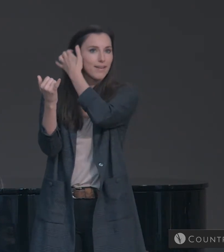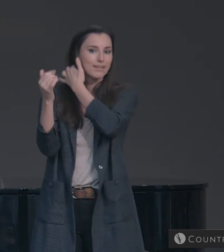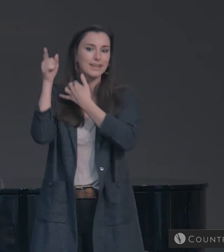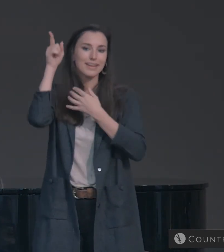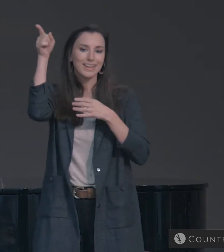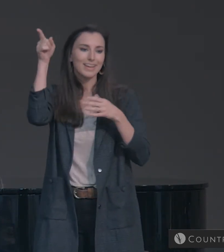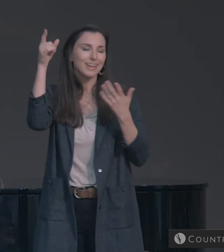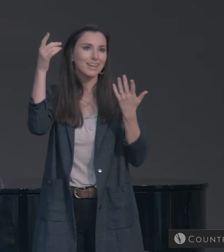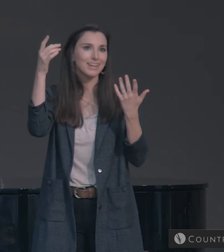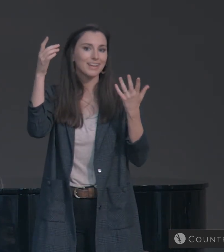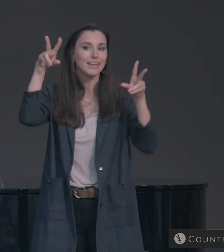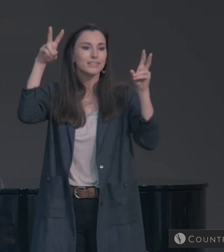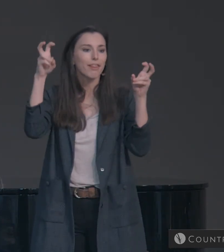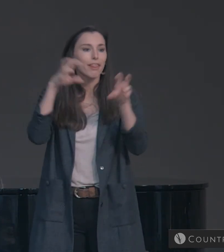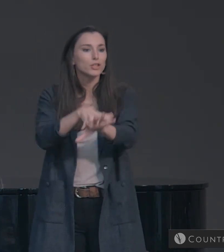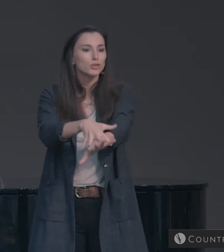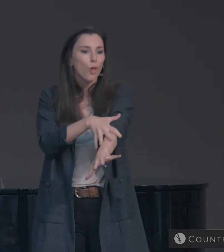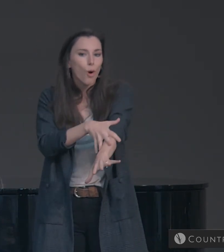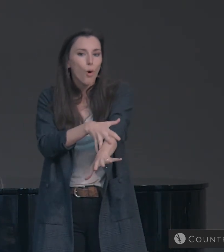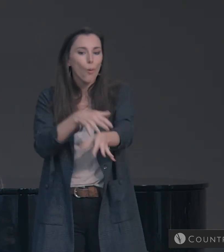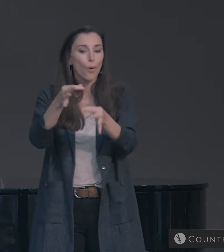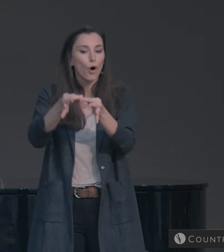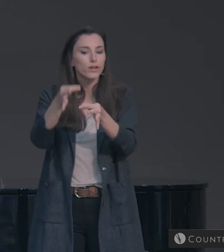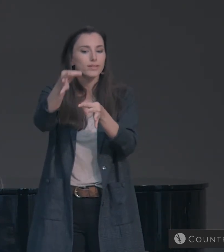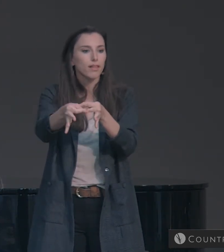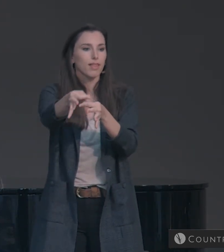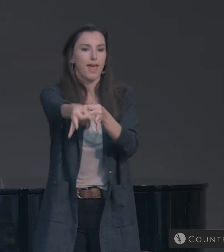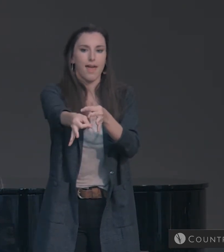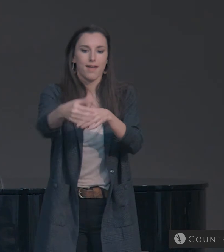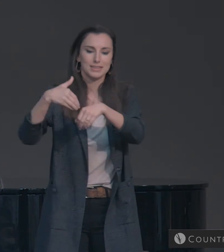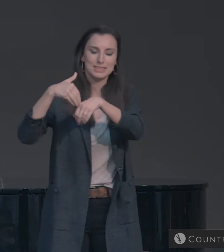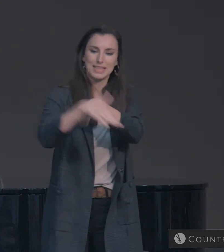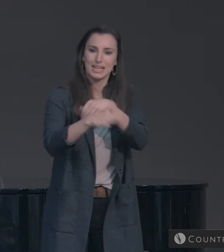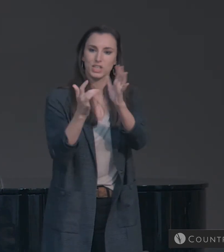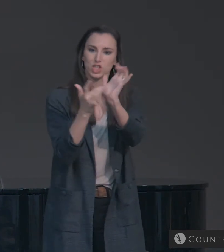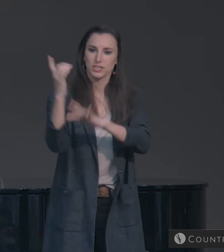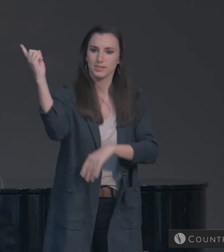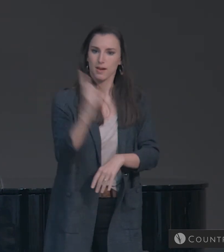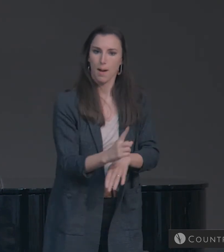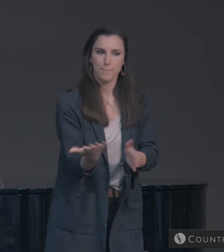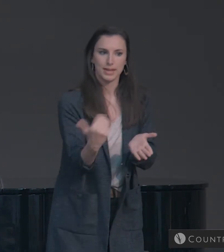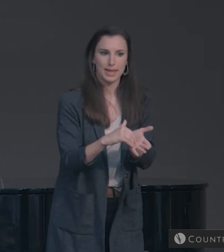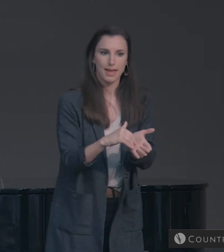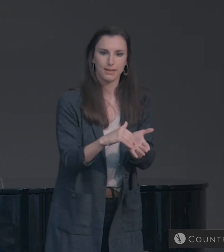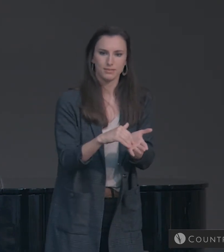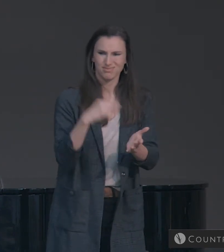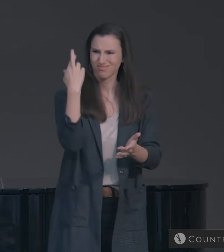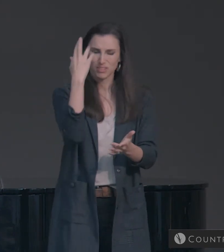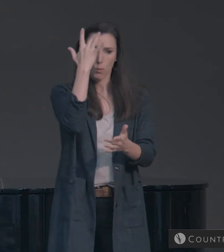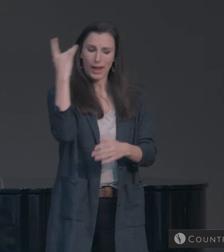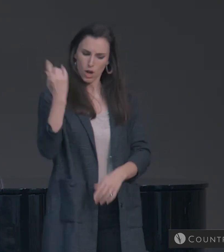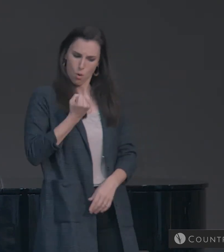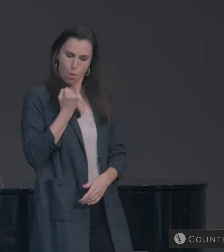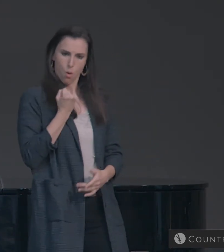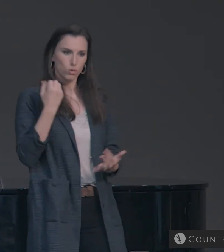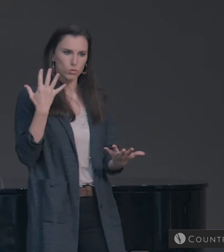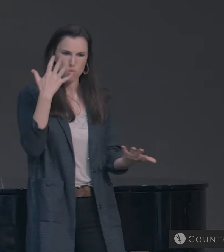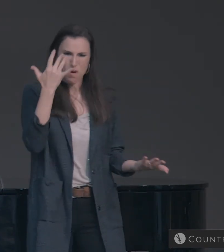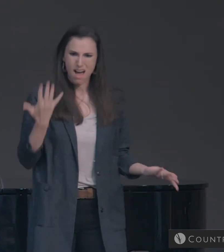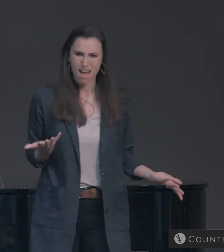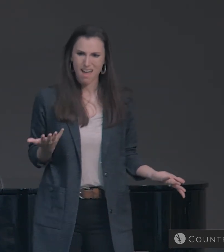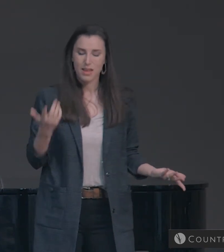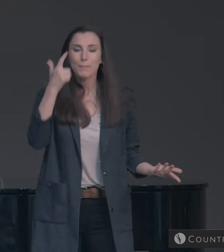like a delay in sending Christ again. What's the reason? The patience of God.